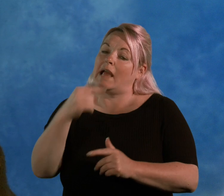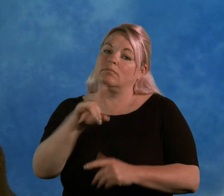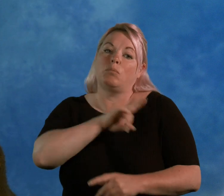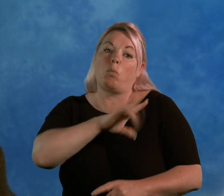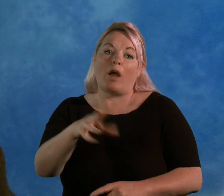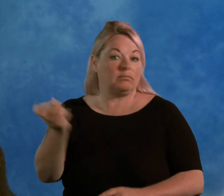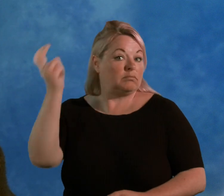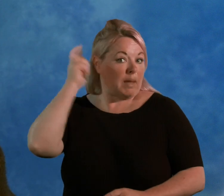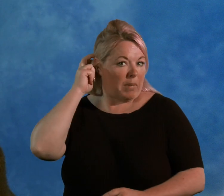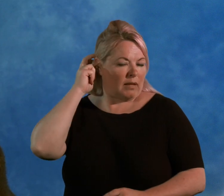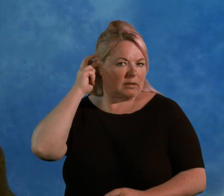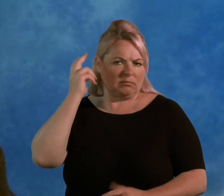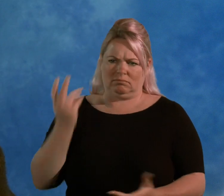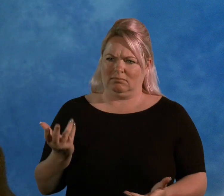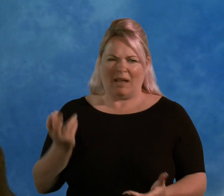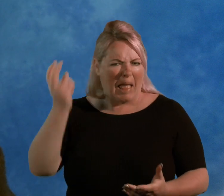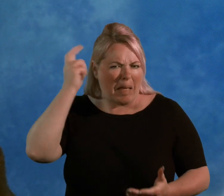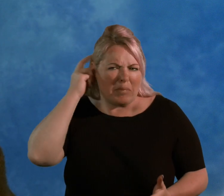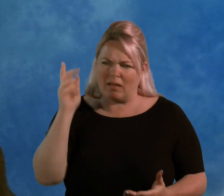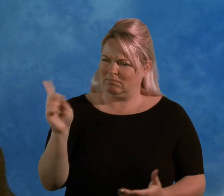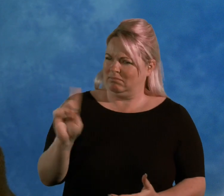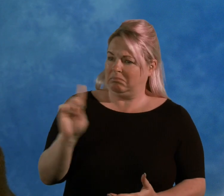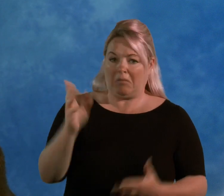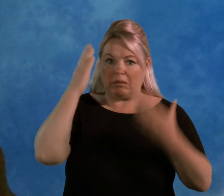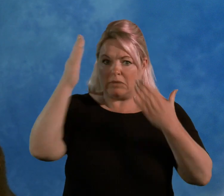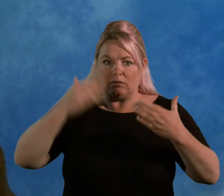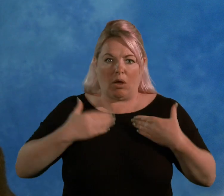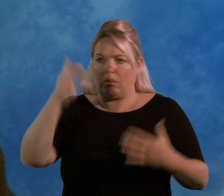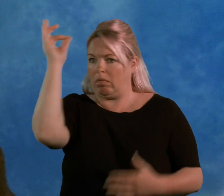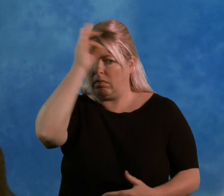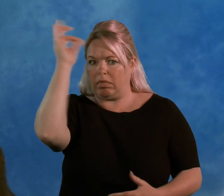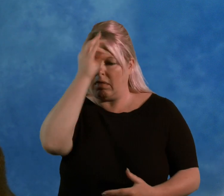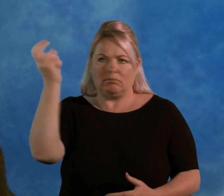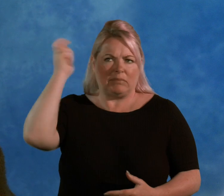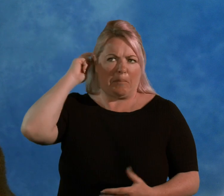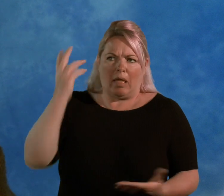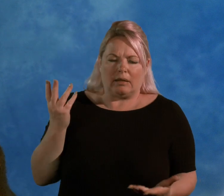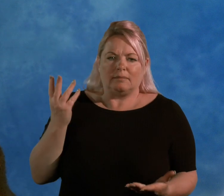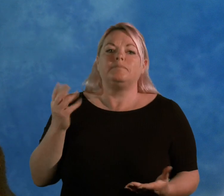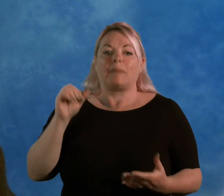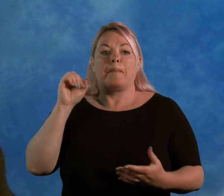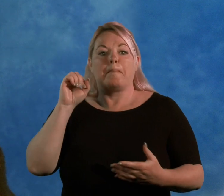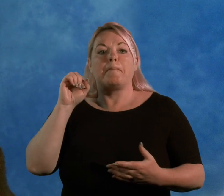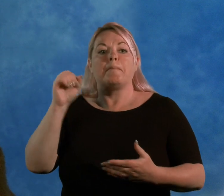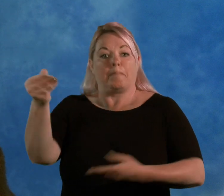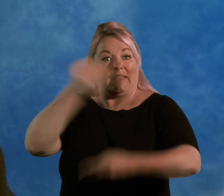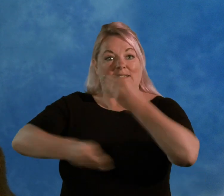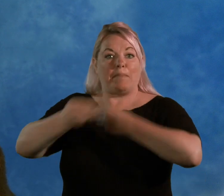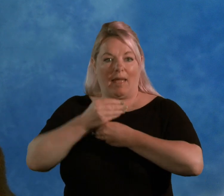I hadn't at that time even heard or knew what it was. They explained and said, yes, we'll see what they say at